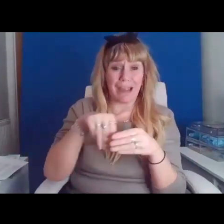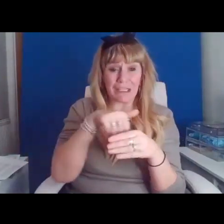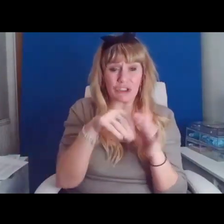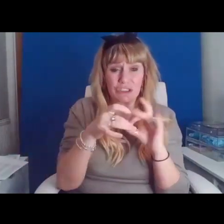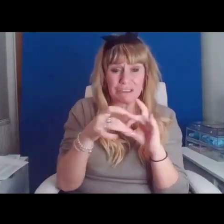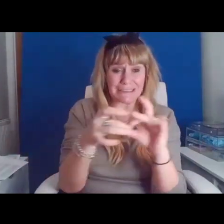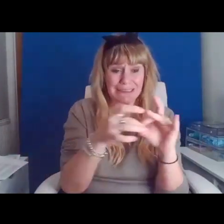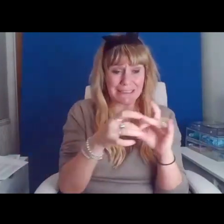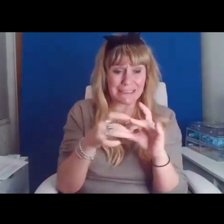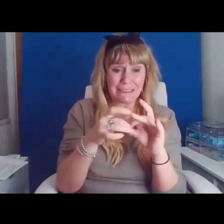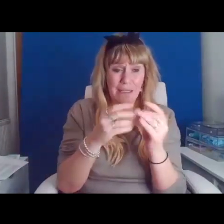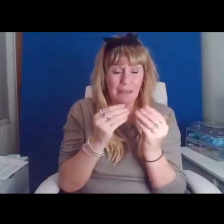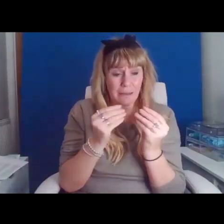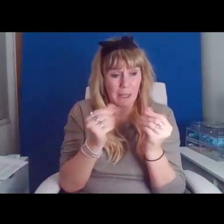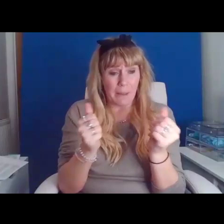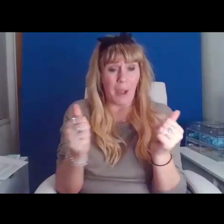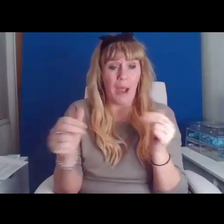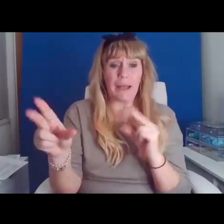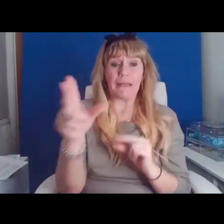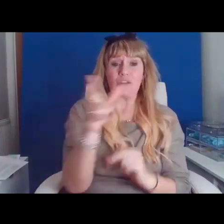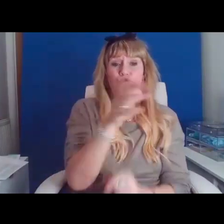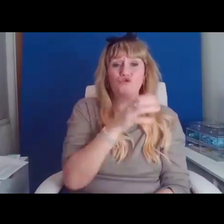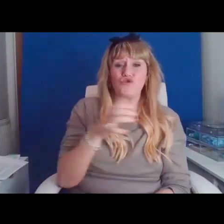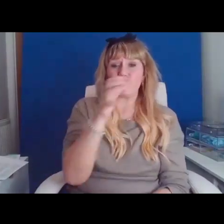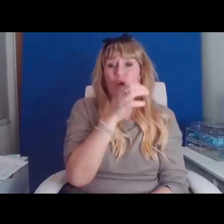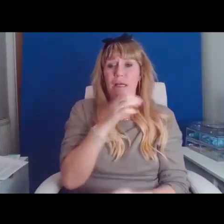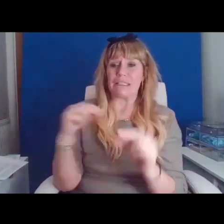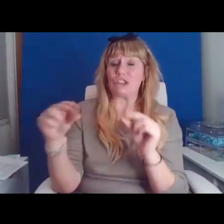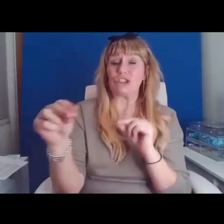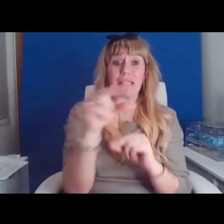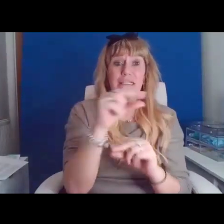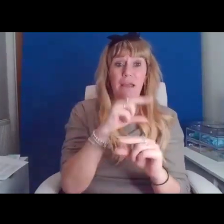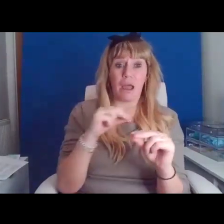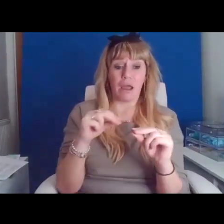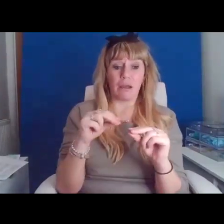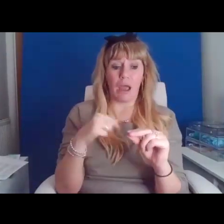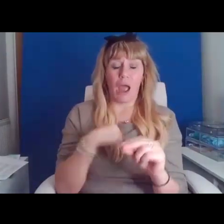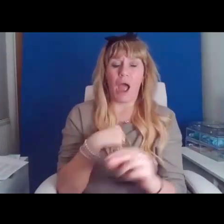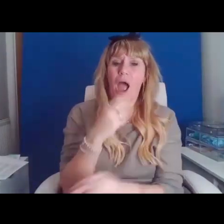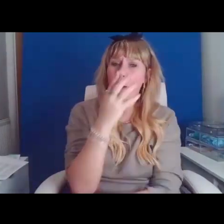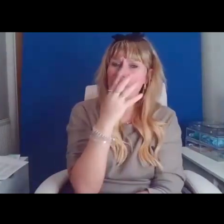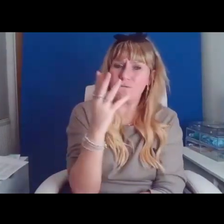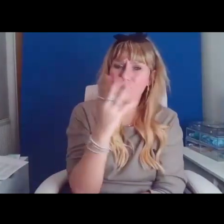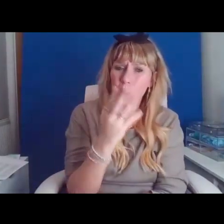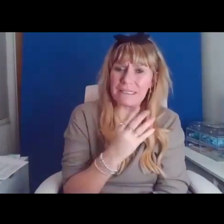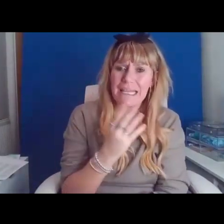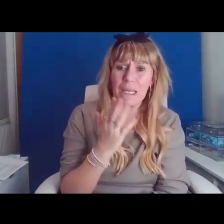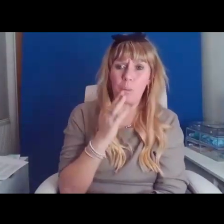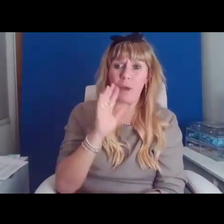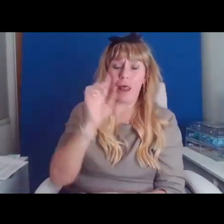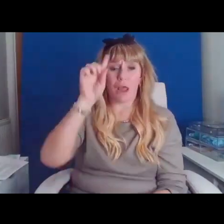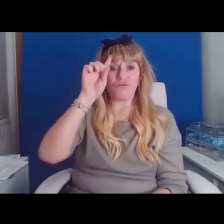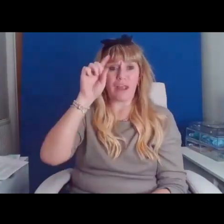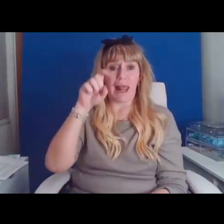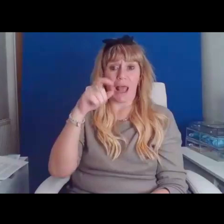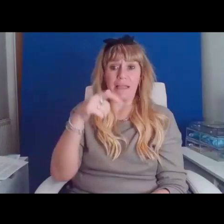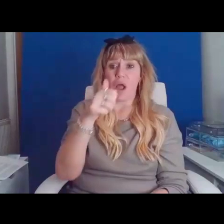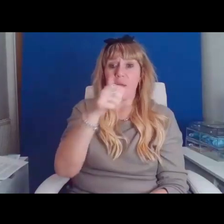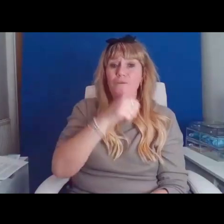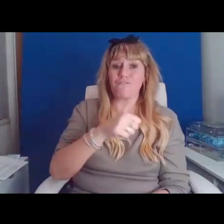When I was, I was 14 when I realised that I preferred the medicines that Boots pharmacists would never prescribe.